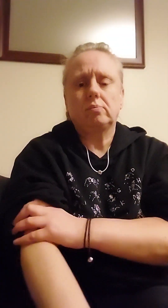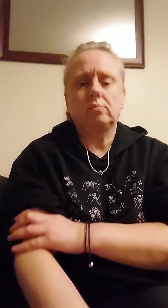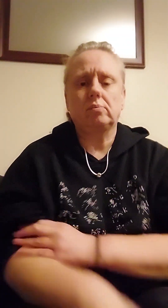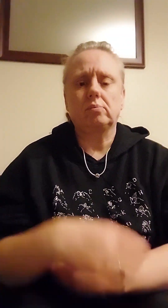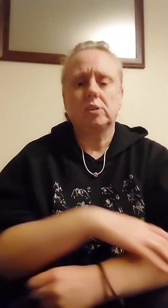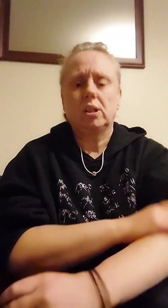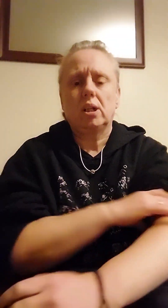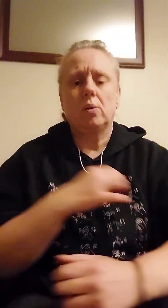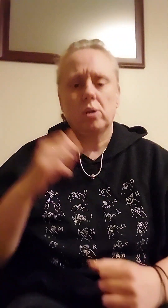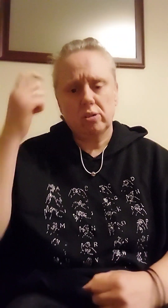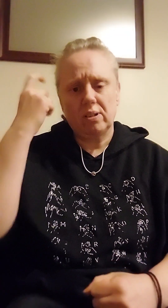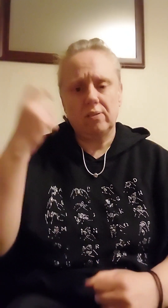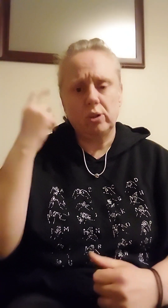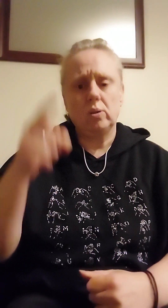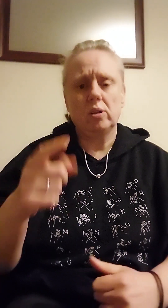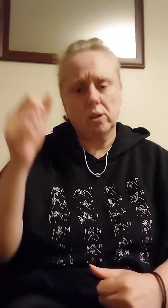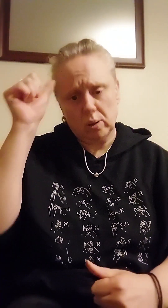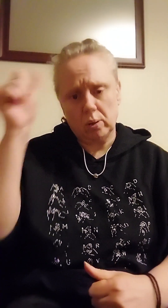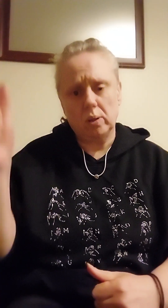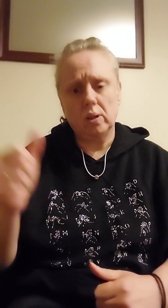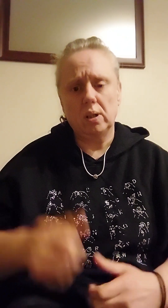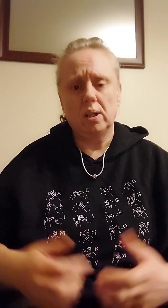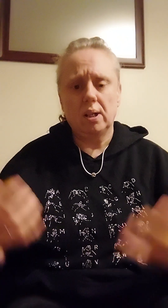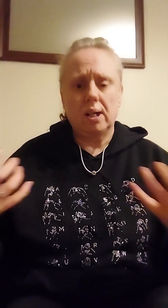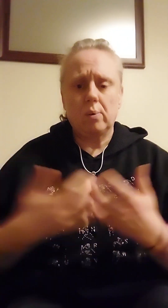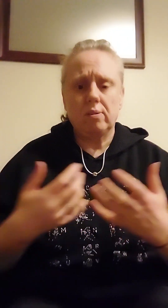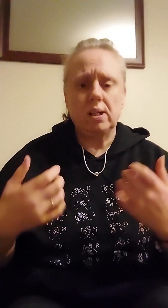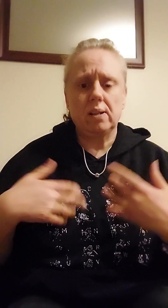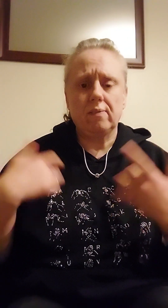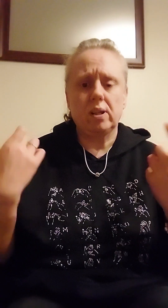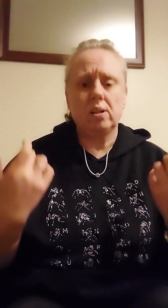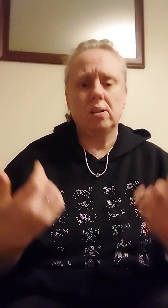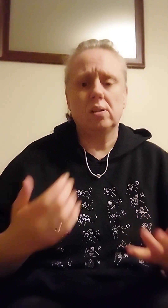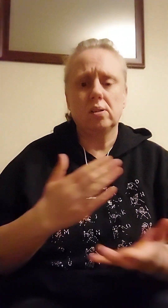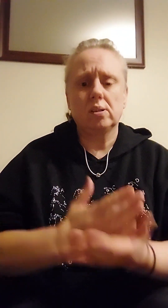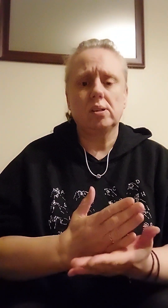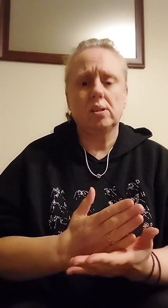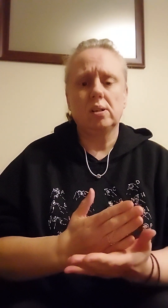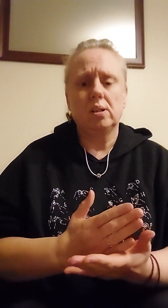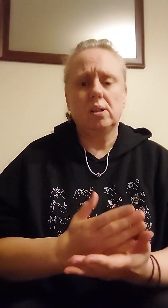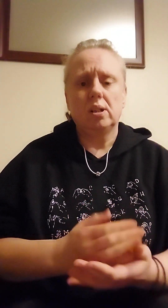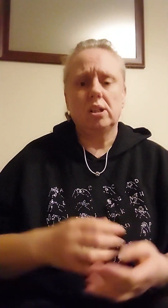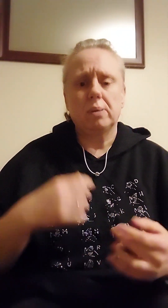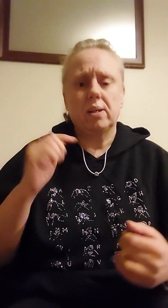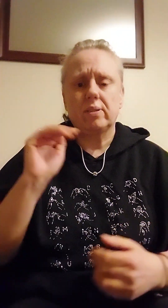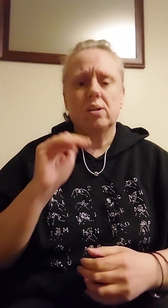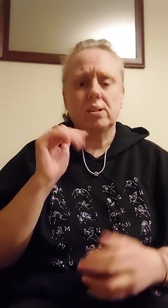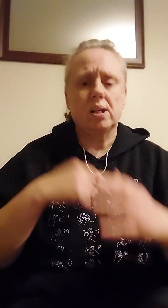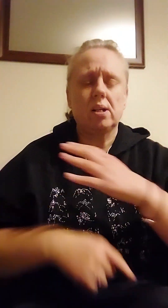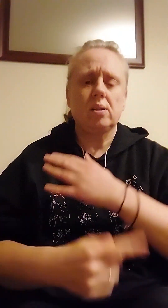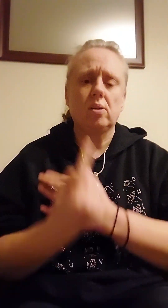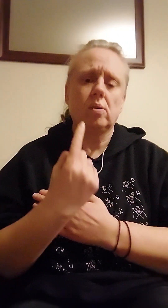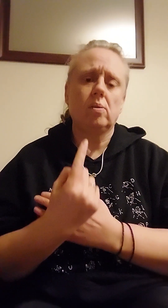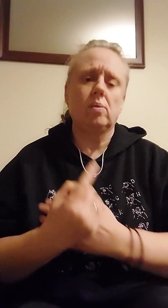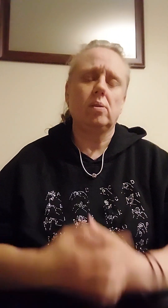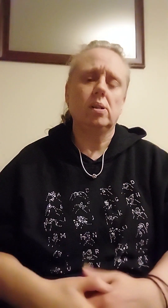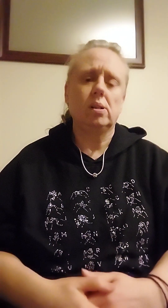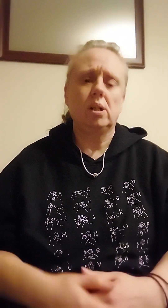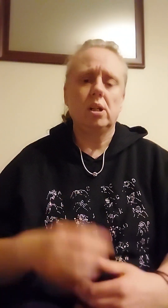Still I wonder if you know How it really feels To be left outside alone When